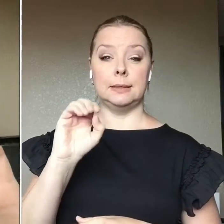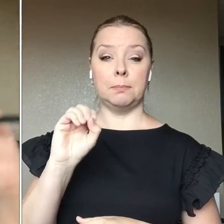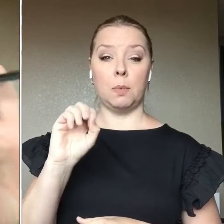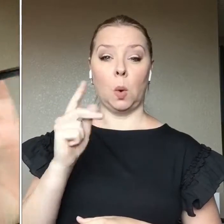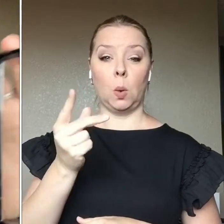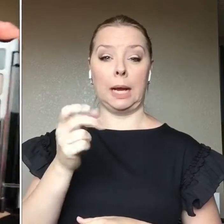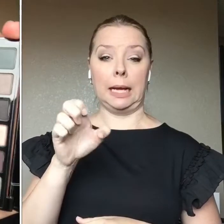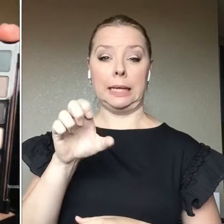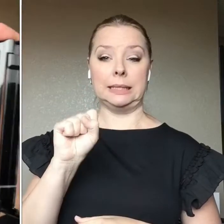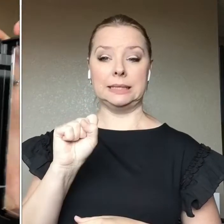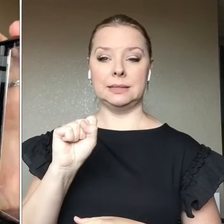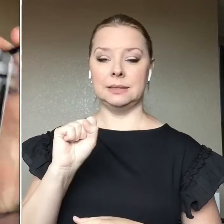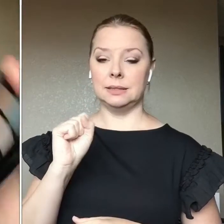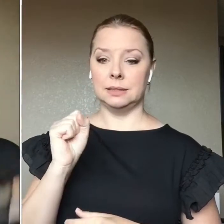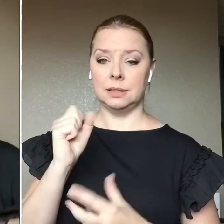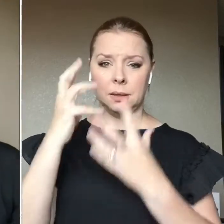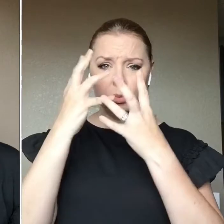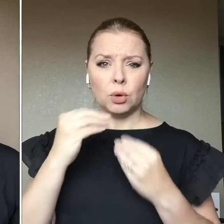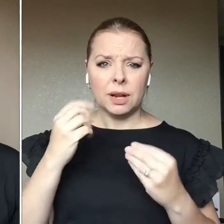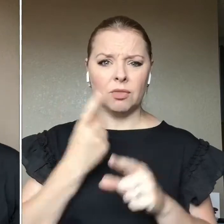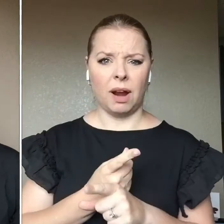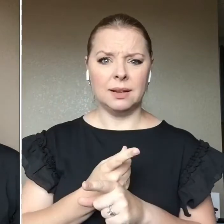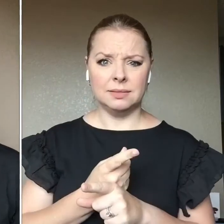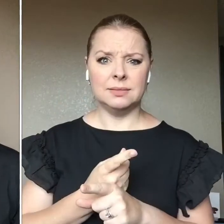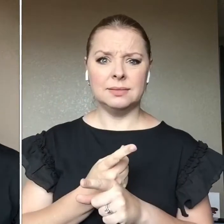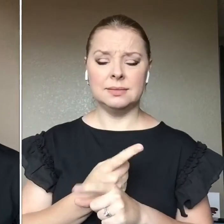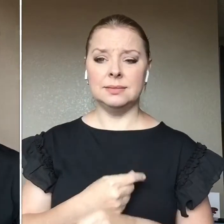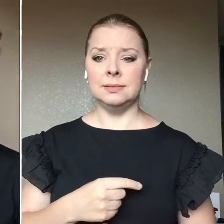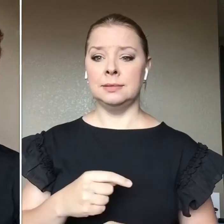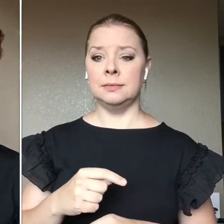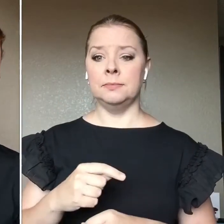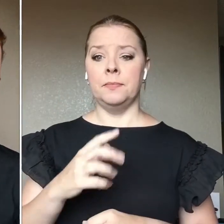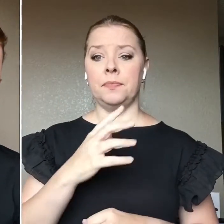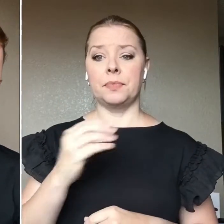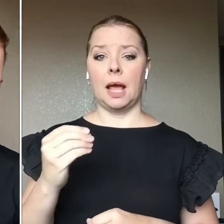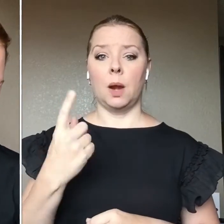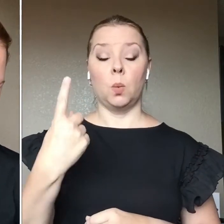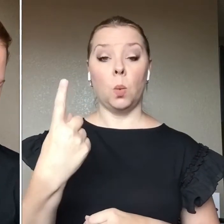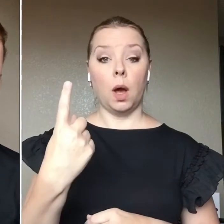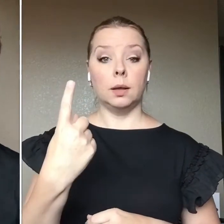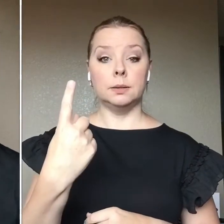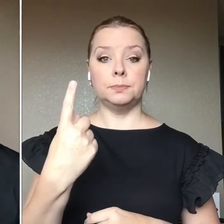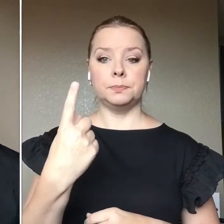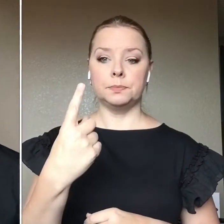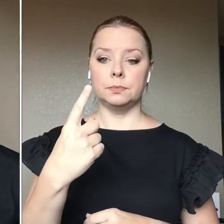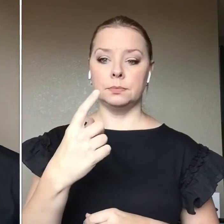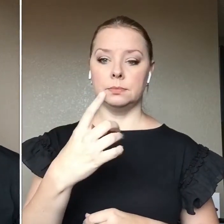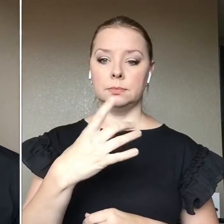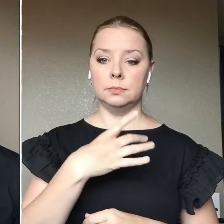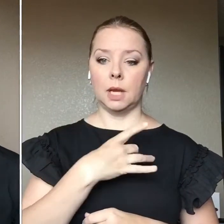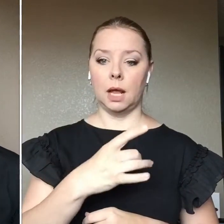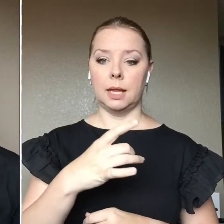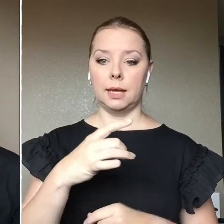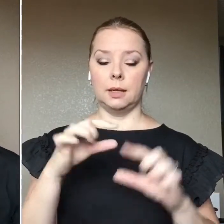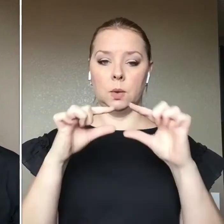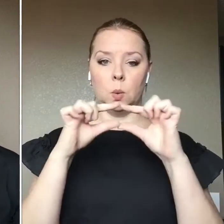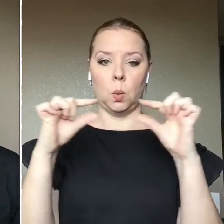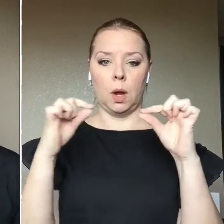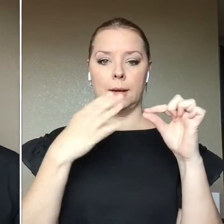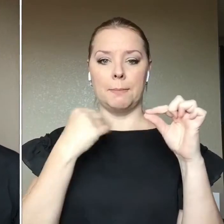Like how lovely are these colors? And one of, actually I like this wand better than the other one because it has a little